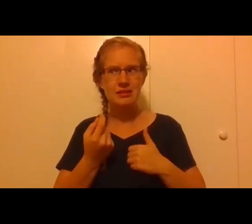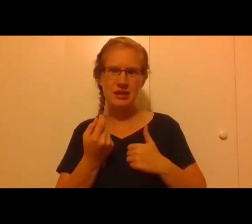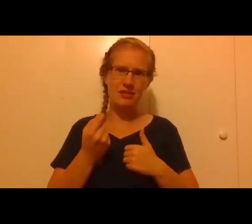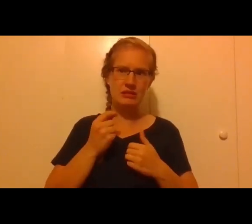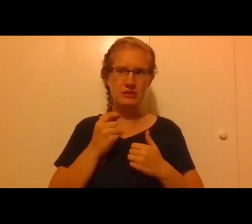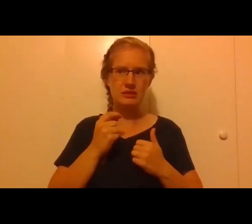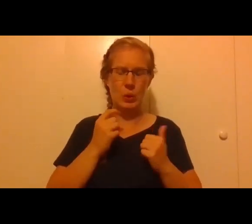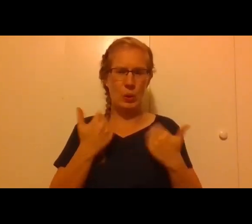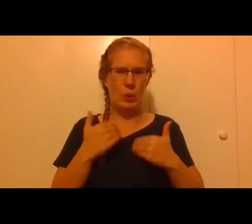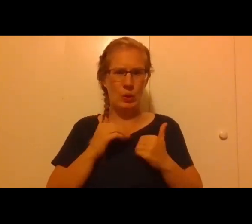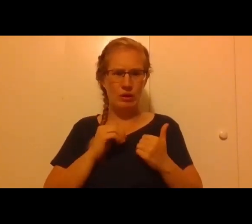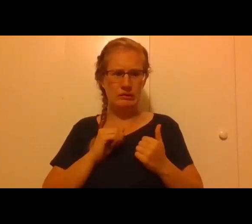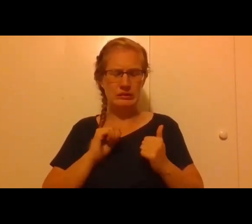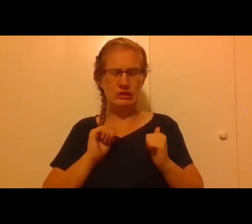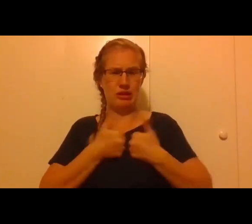challenge.